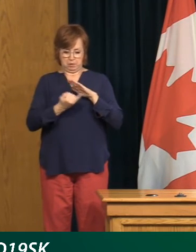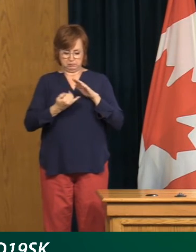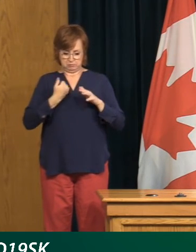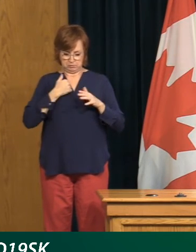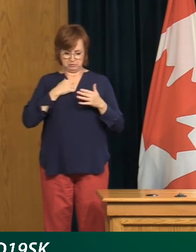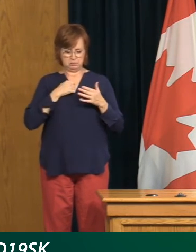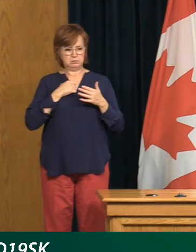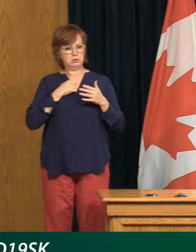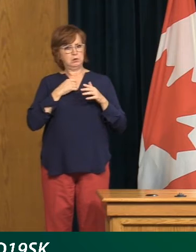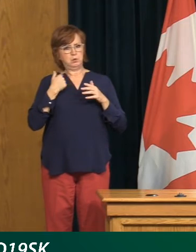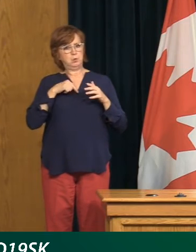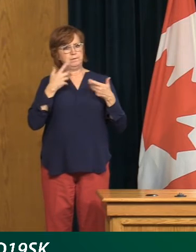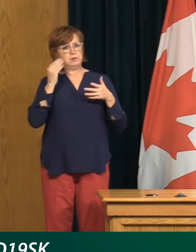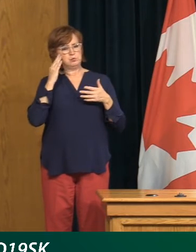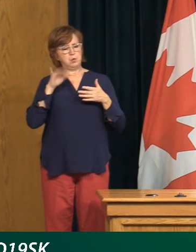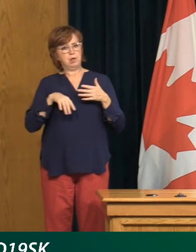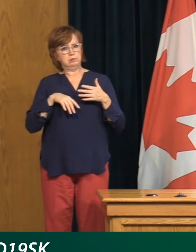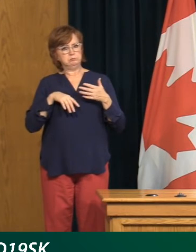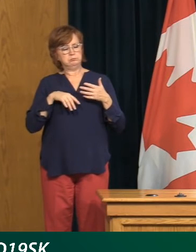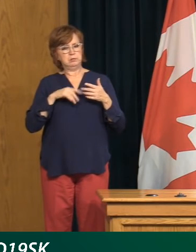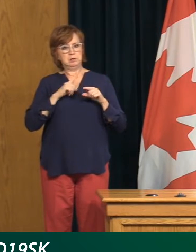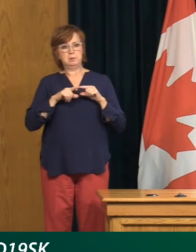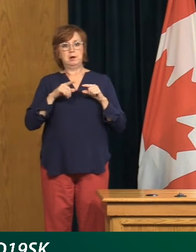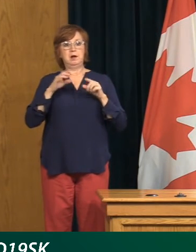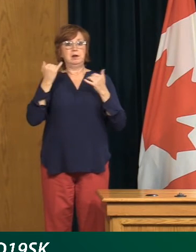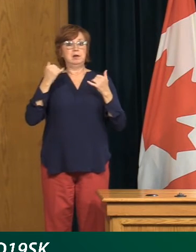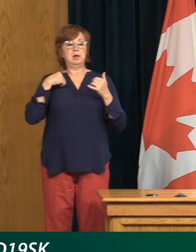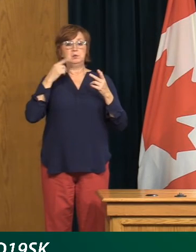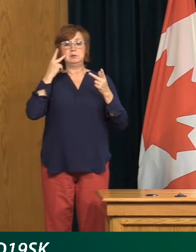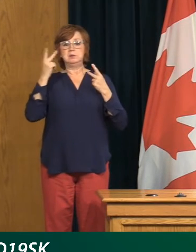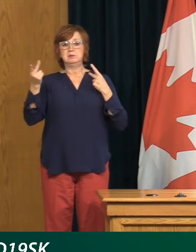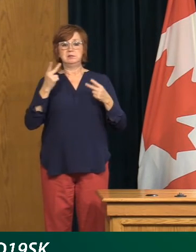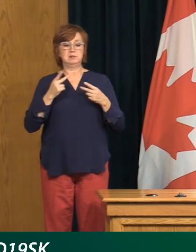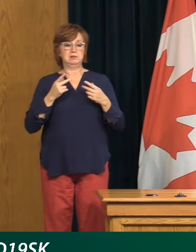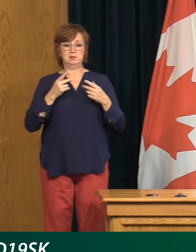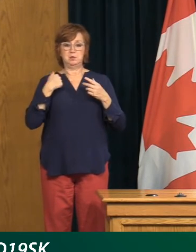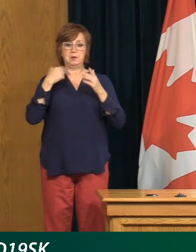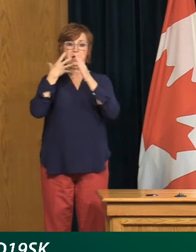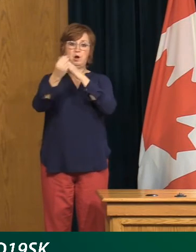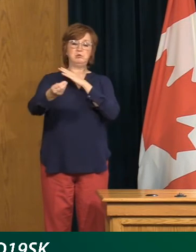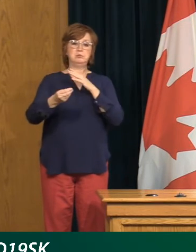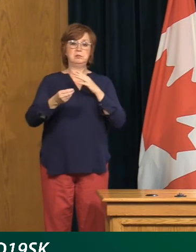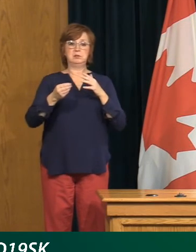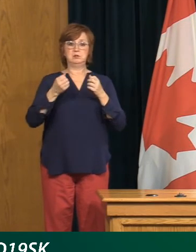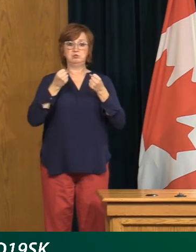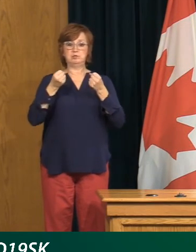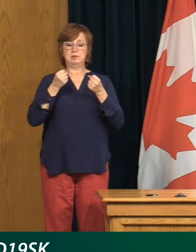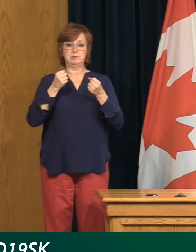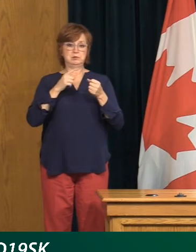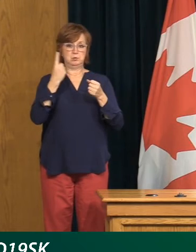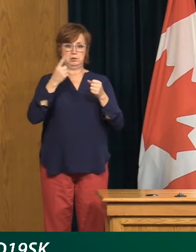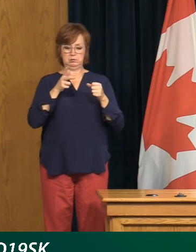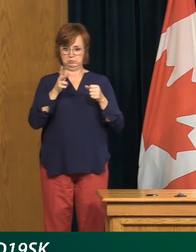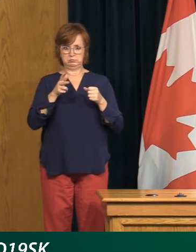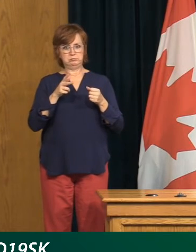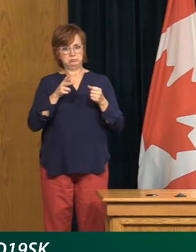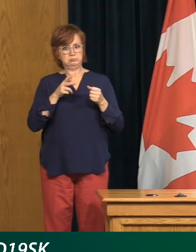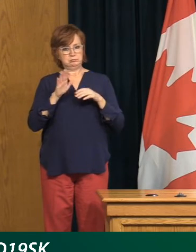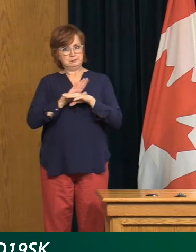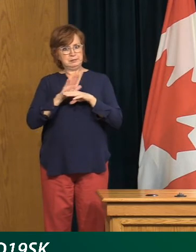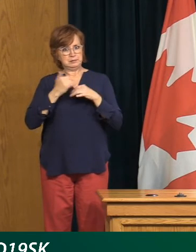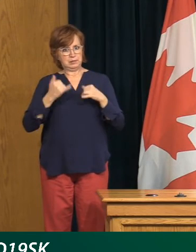you go out, look at how busy our roads are. Look at how busy our, you know, parking lots are in commercial areas,